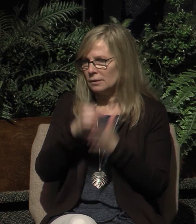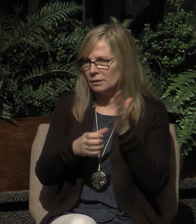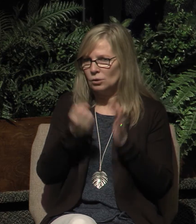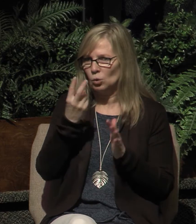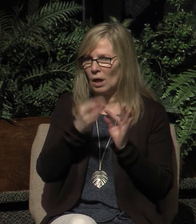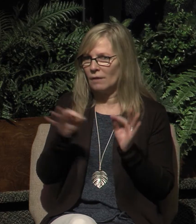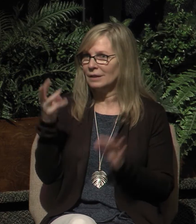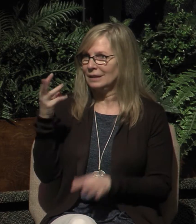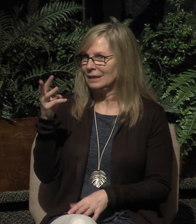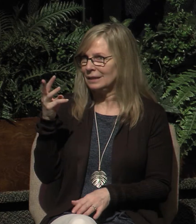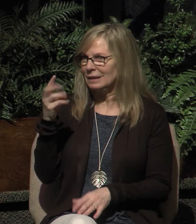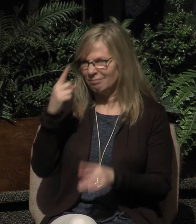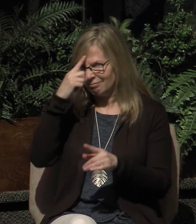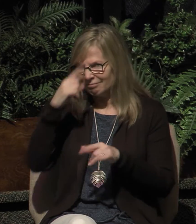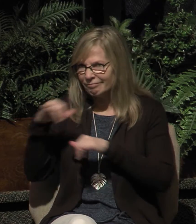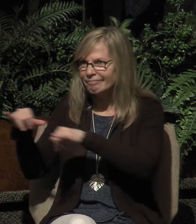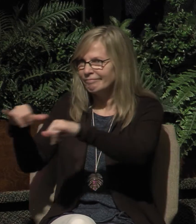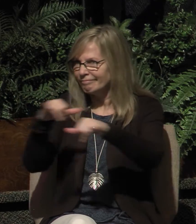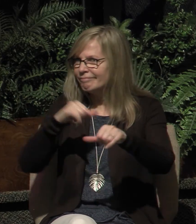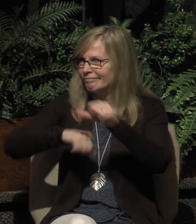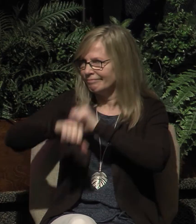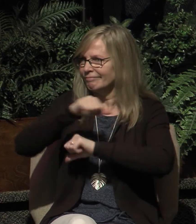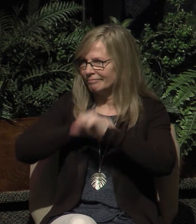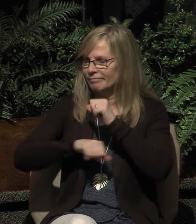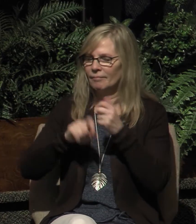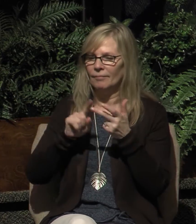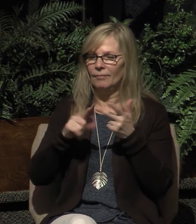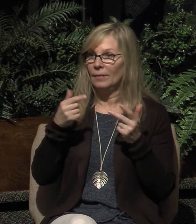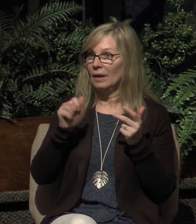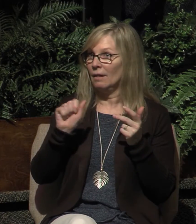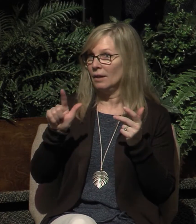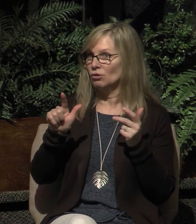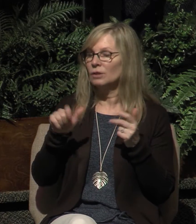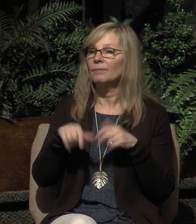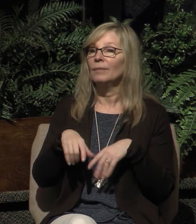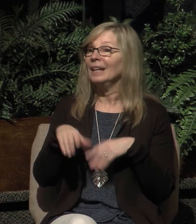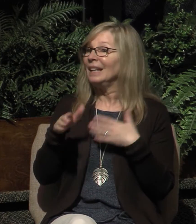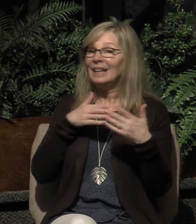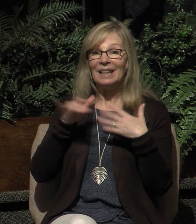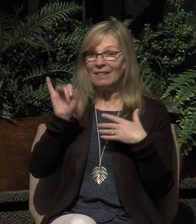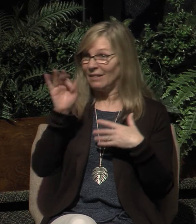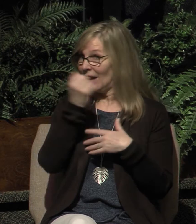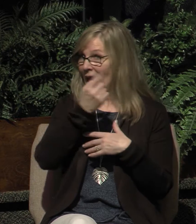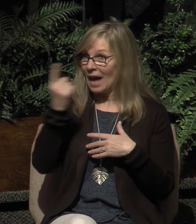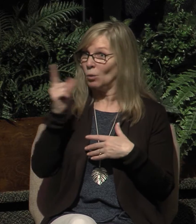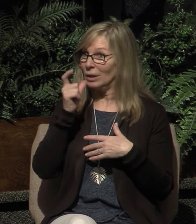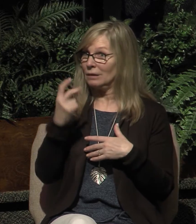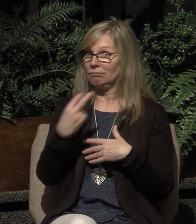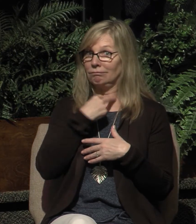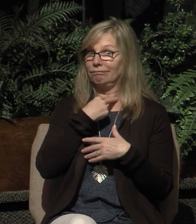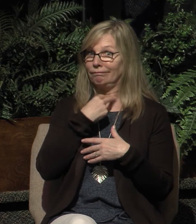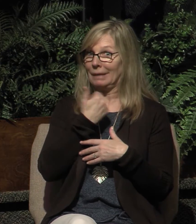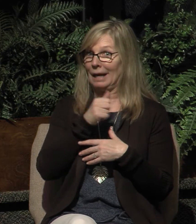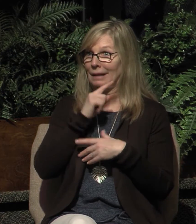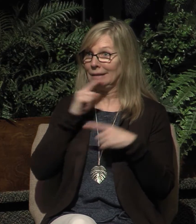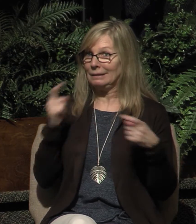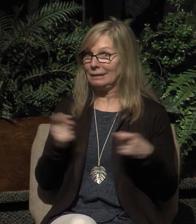one another. Galatians 6, 1, brethren, even if anyone is caught in any trespass, you who are